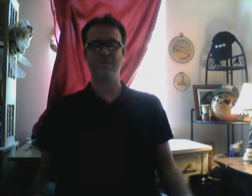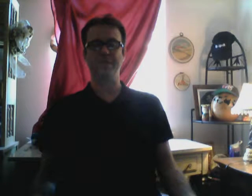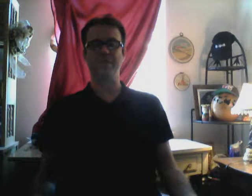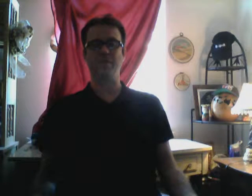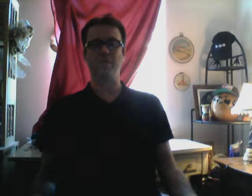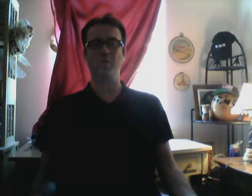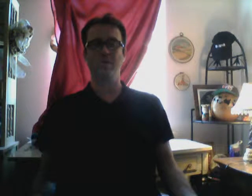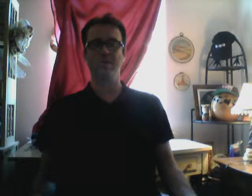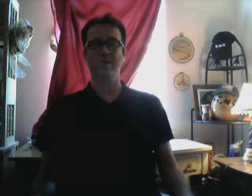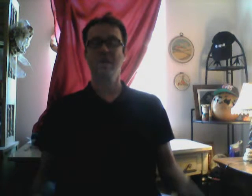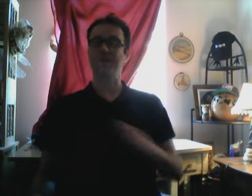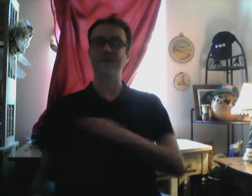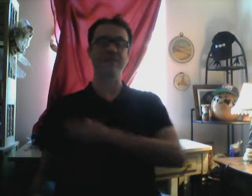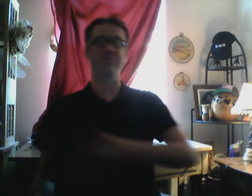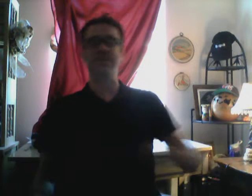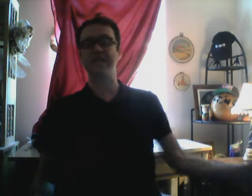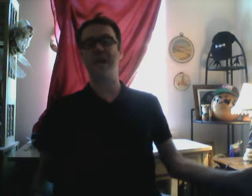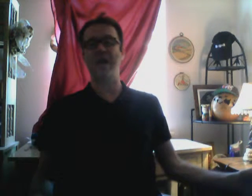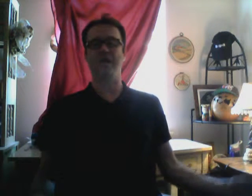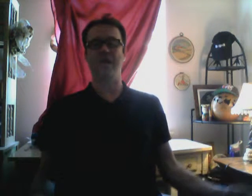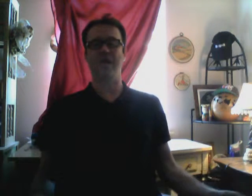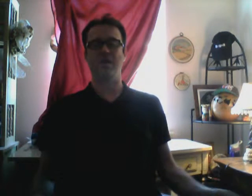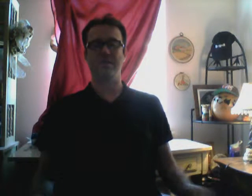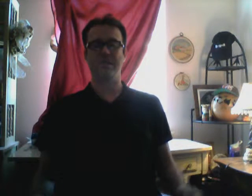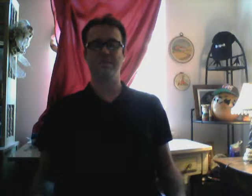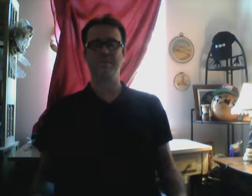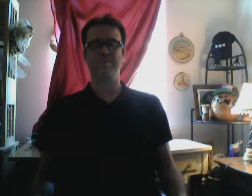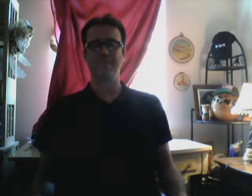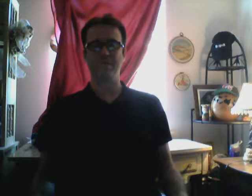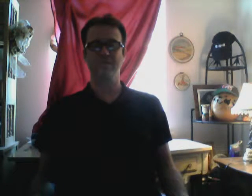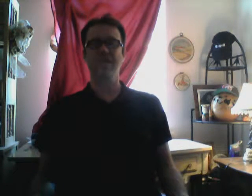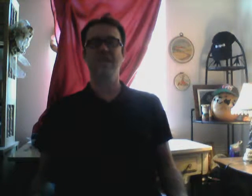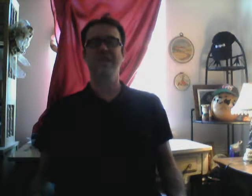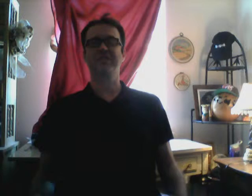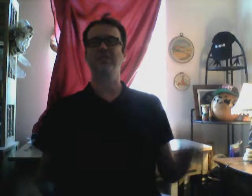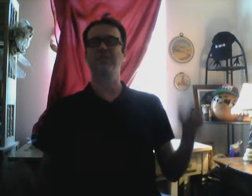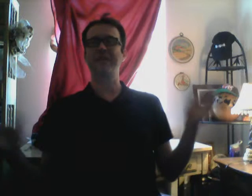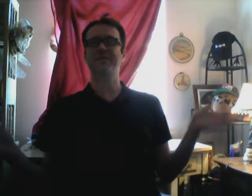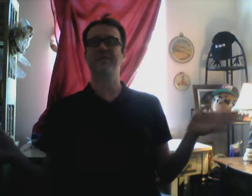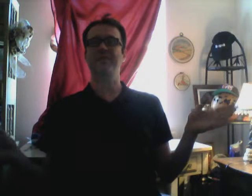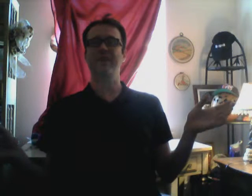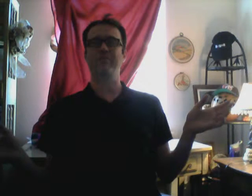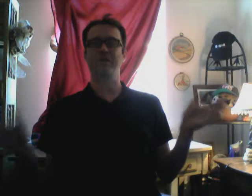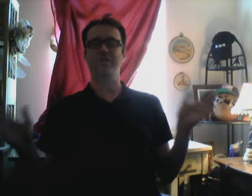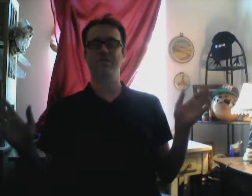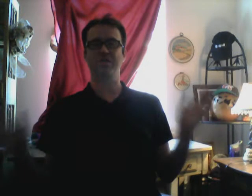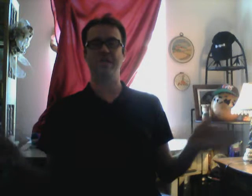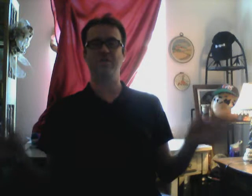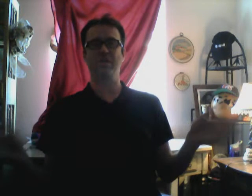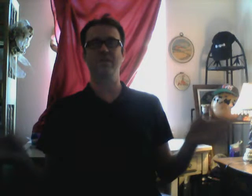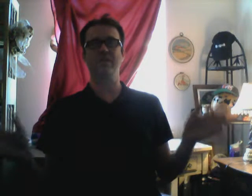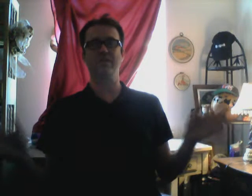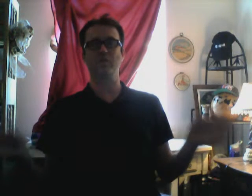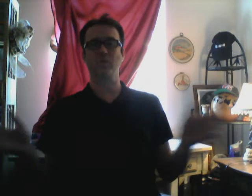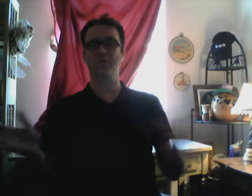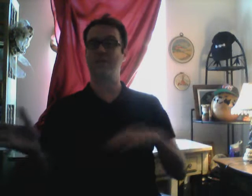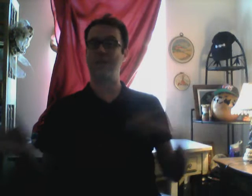Would be so. Important. That they. Did not. the bank. be built. So you basically. Have a bunch of. individuals. That are